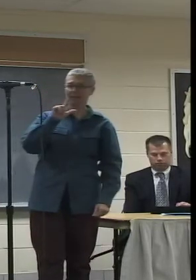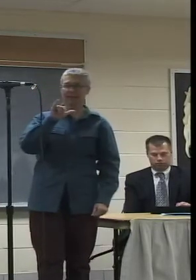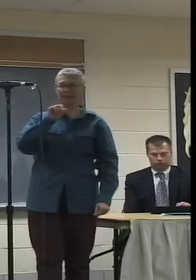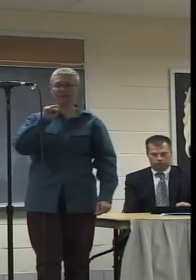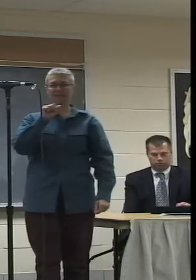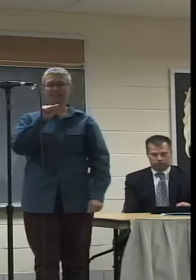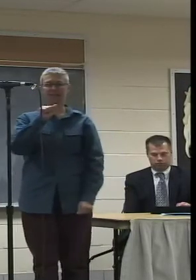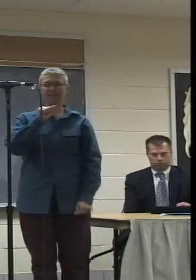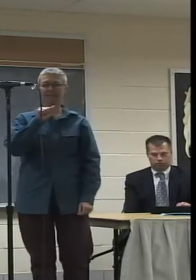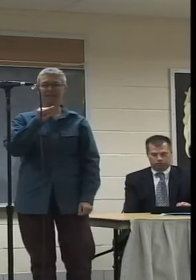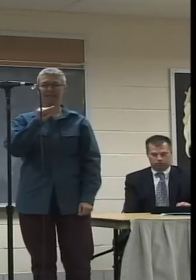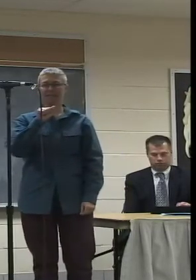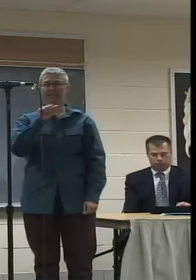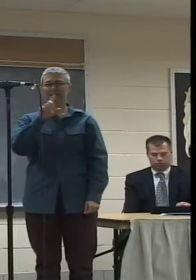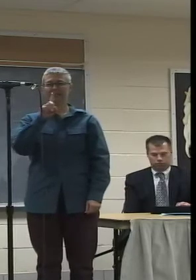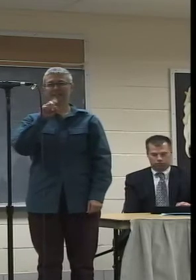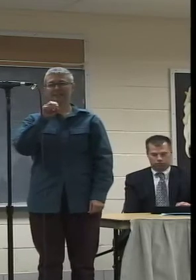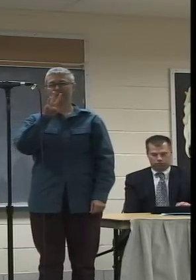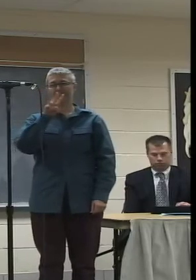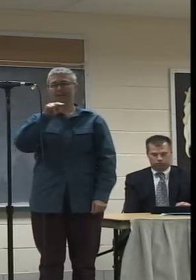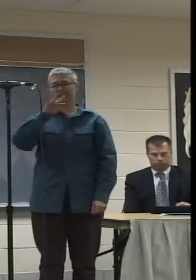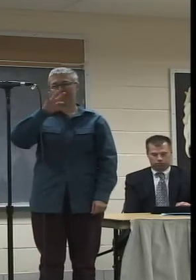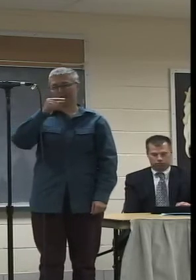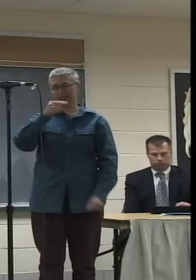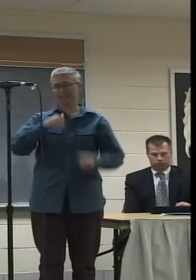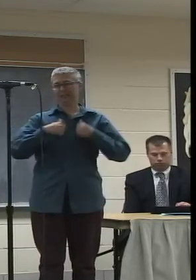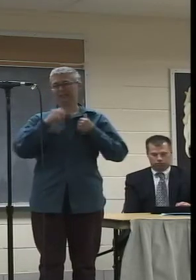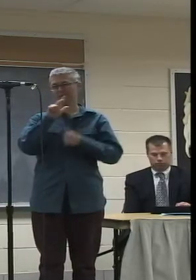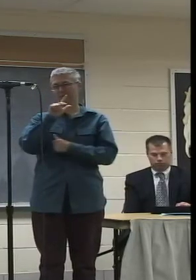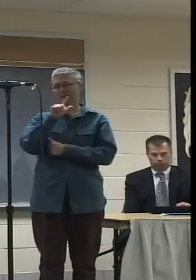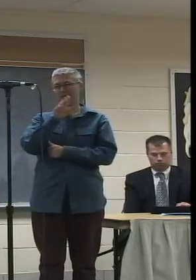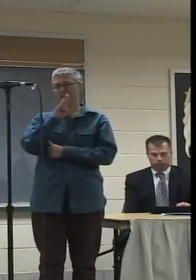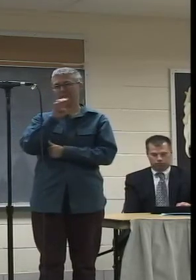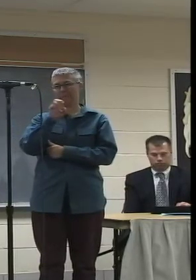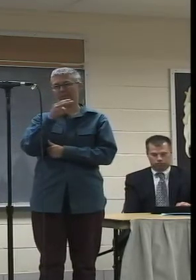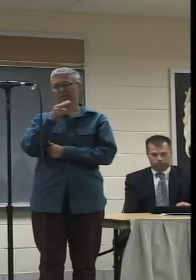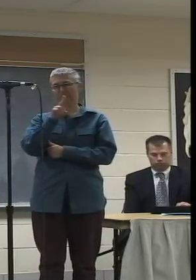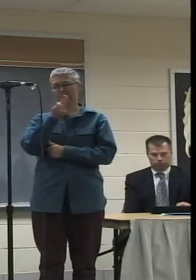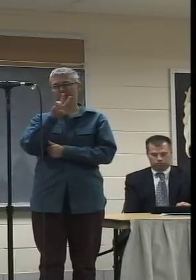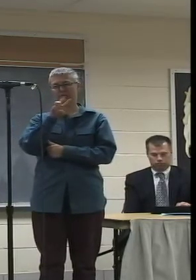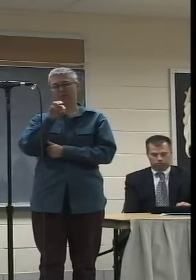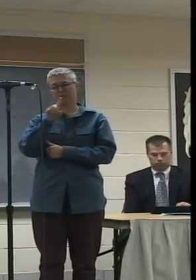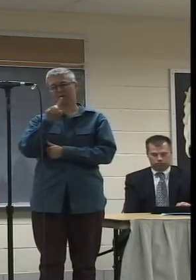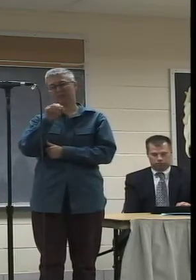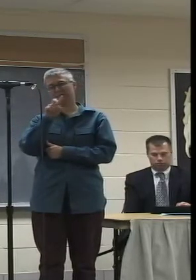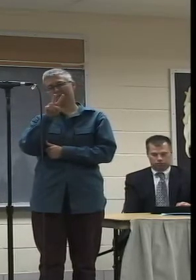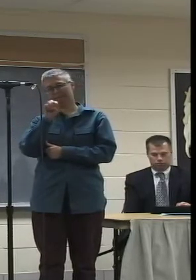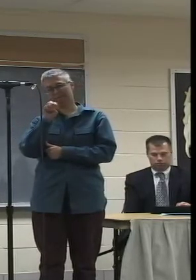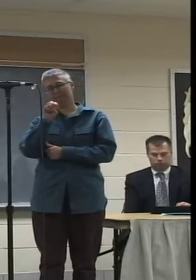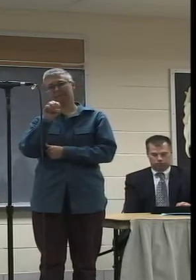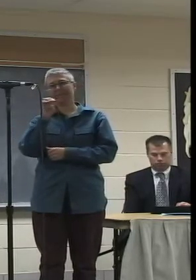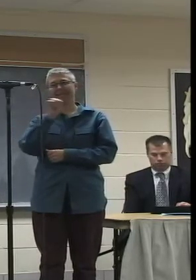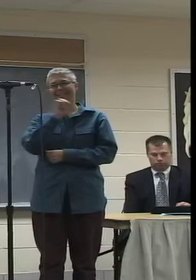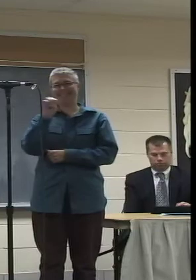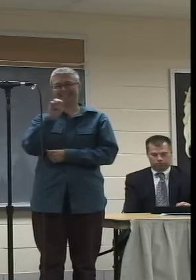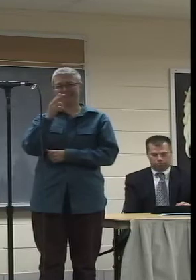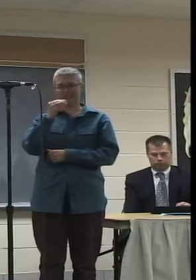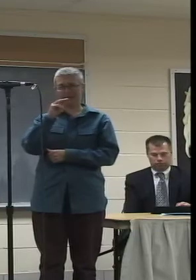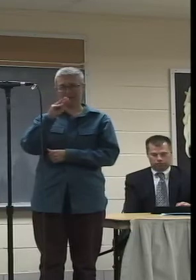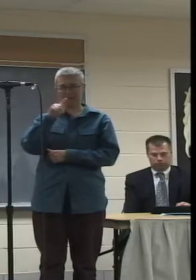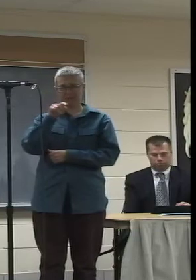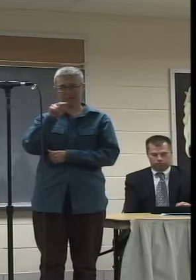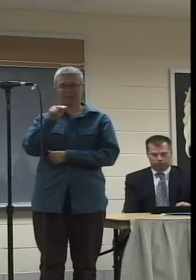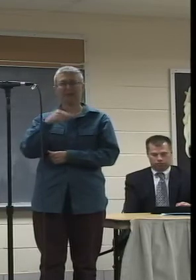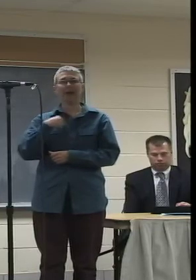Hi, my name is Lisa Downing and I live at 23 Beachwood Avenue in East Hampton. I'm here as a staff member of the